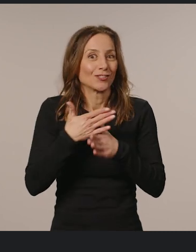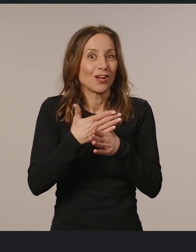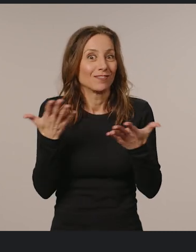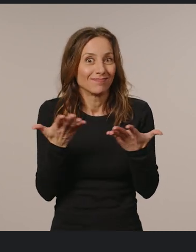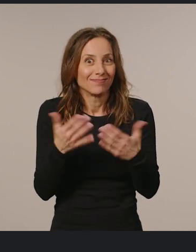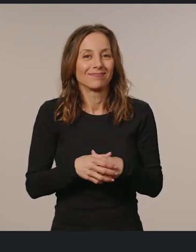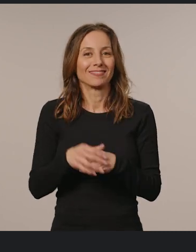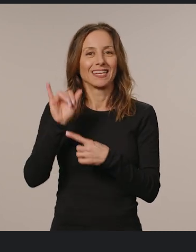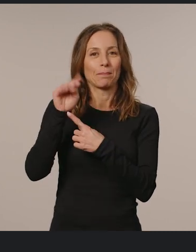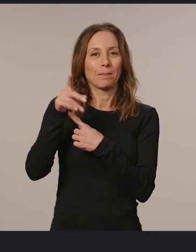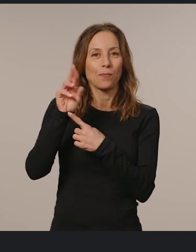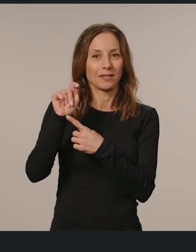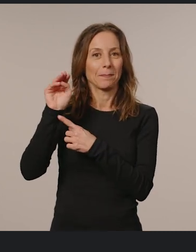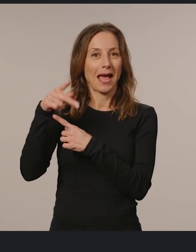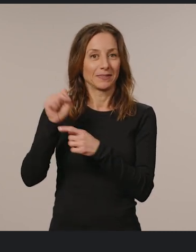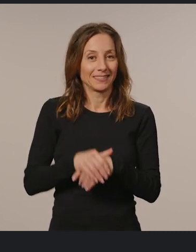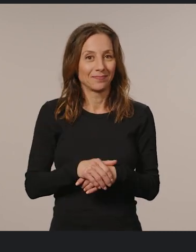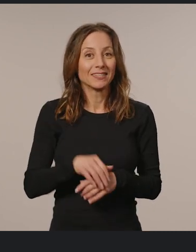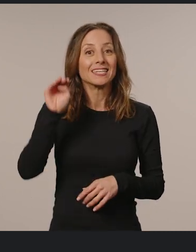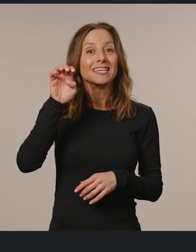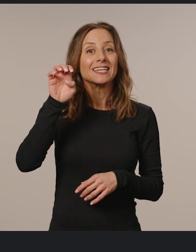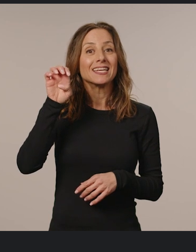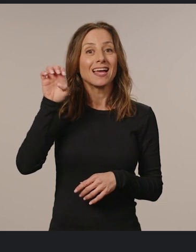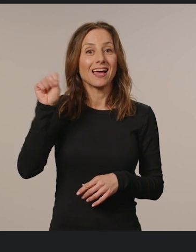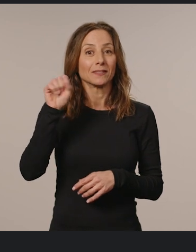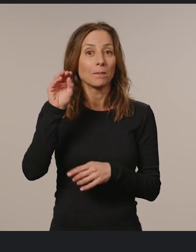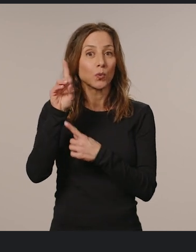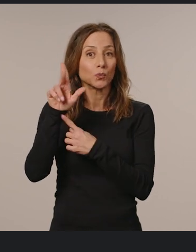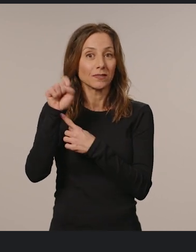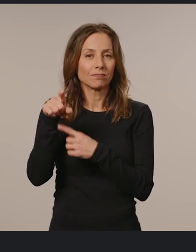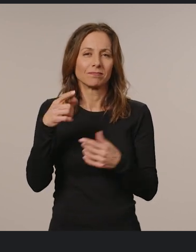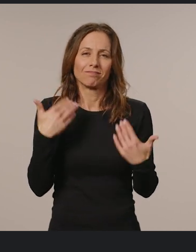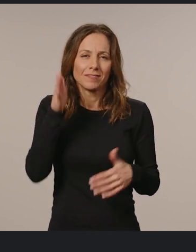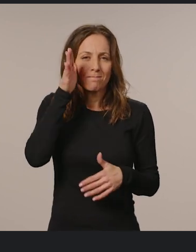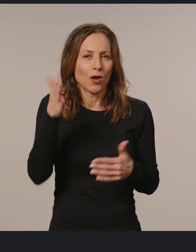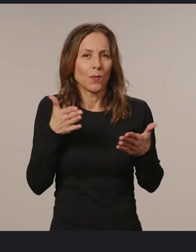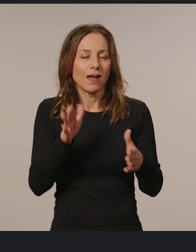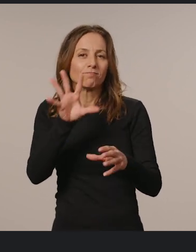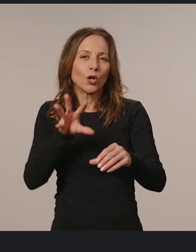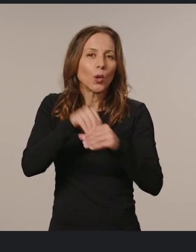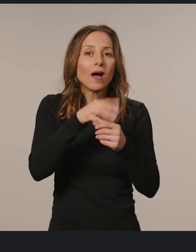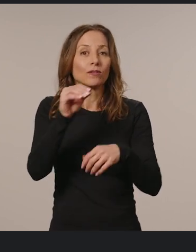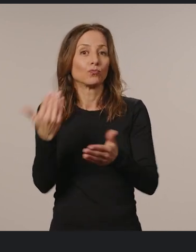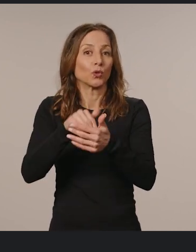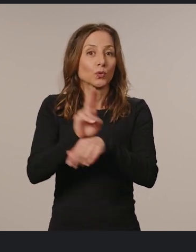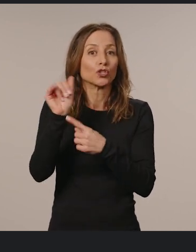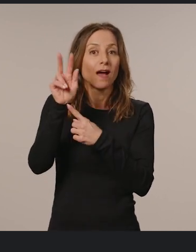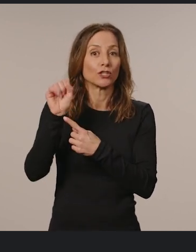excited to share is import maps. ES modules are a modern way to include and reuse JavaScript code in web